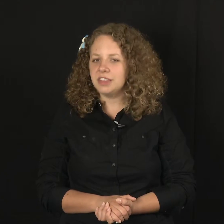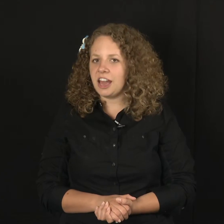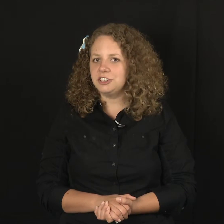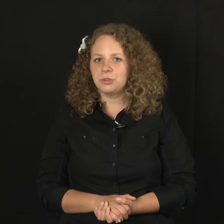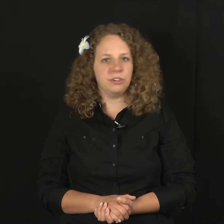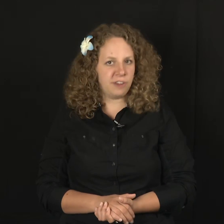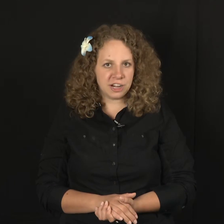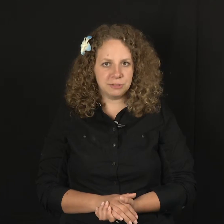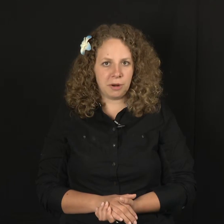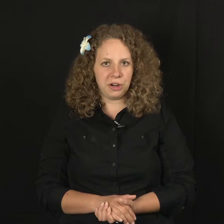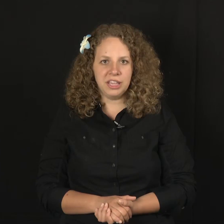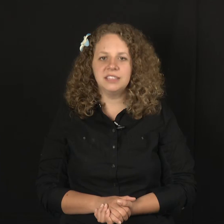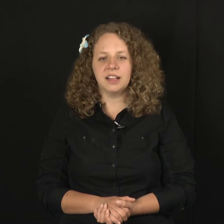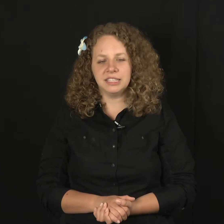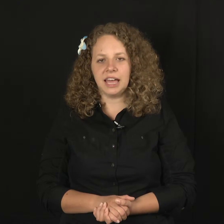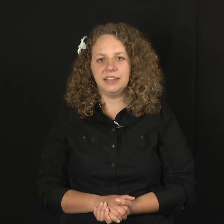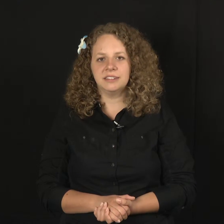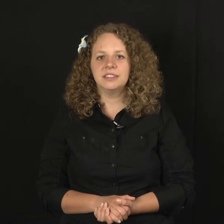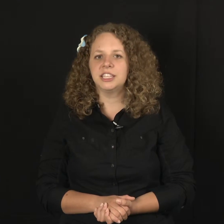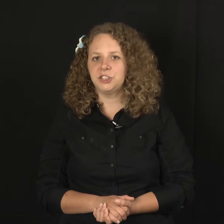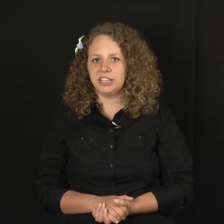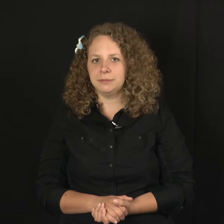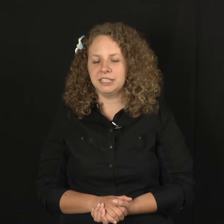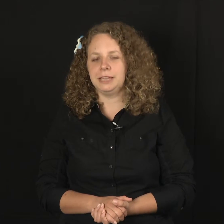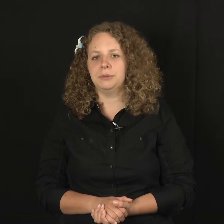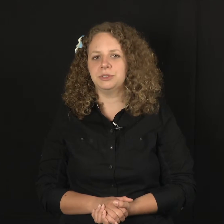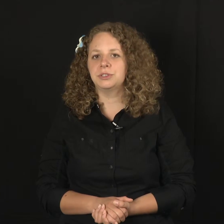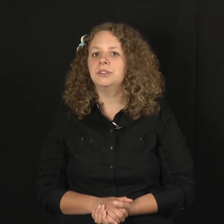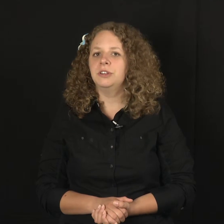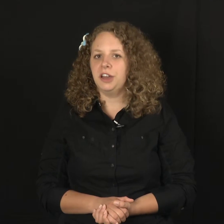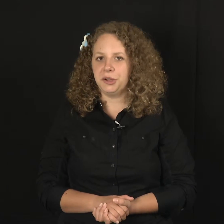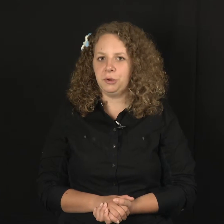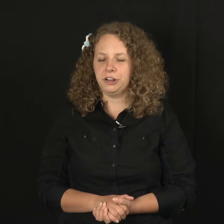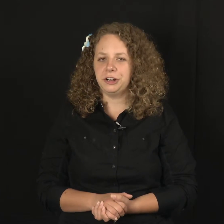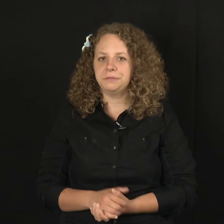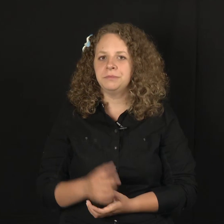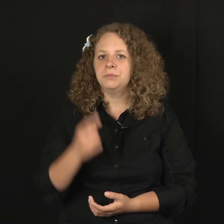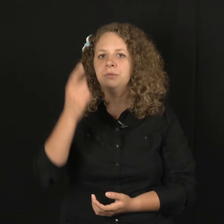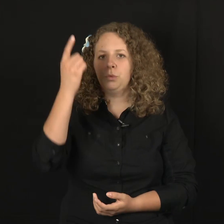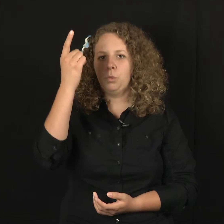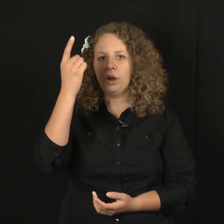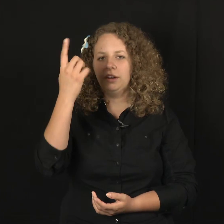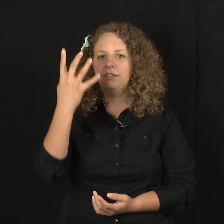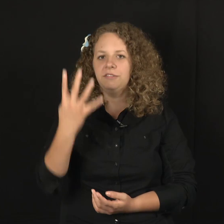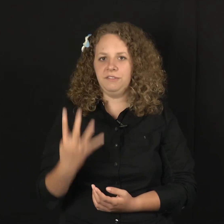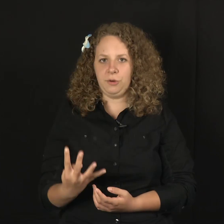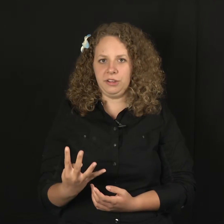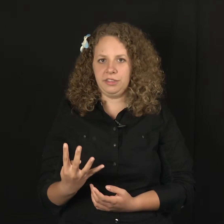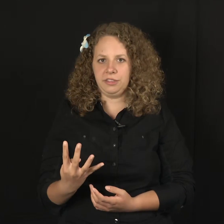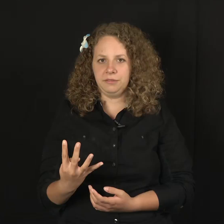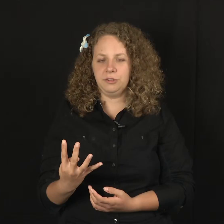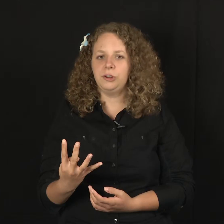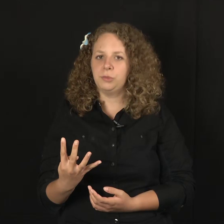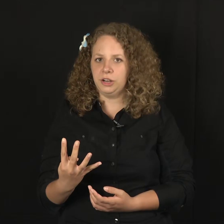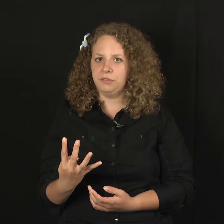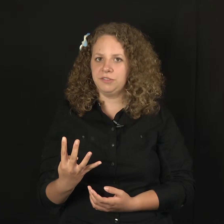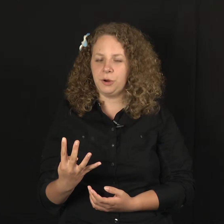slash or fraction bar is not signed. Let's try some examples. A quarter. One fourth. Or one over four.